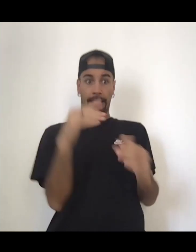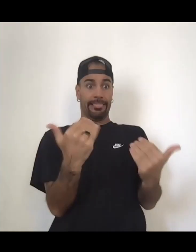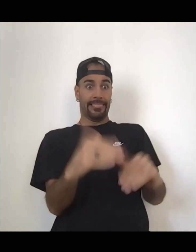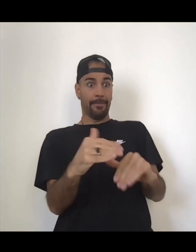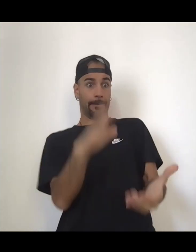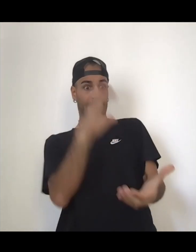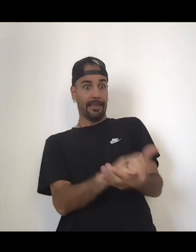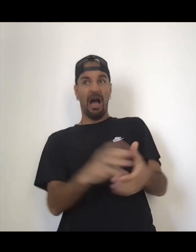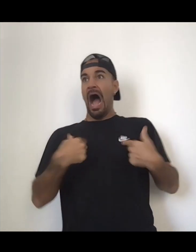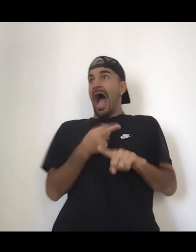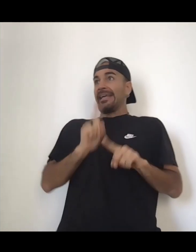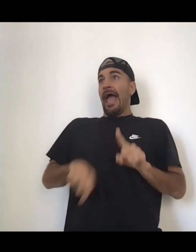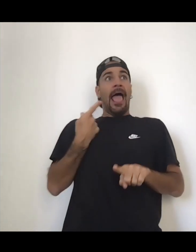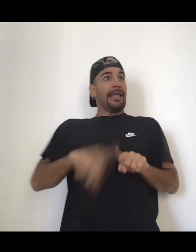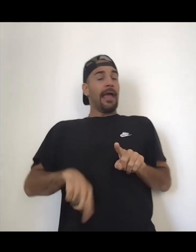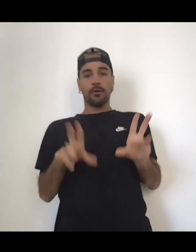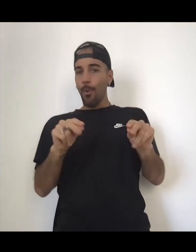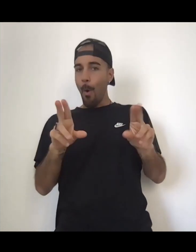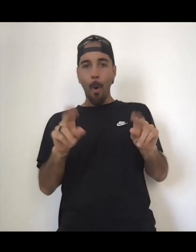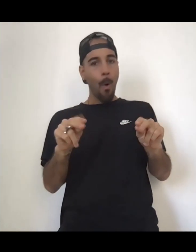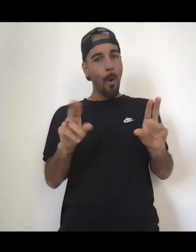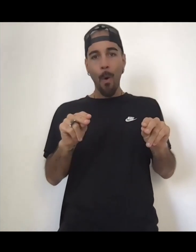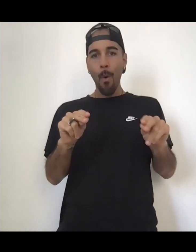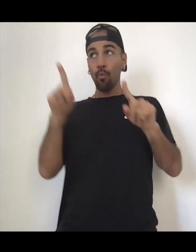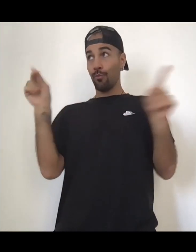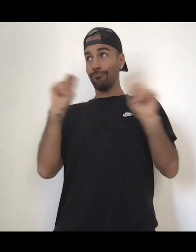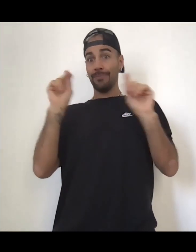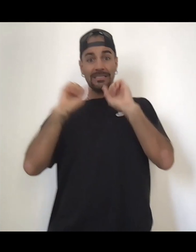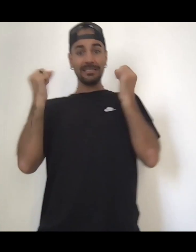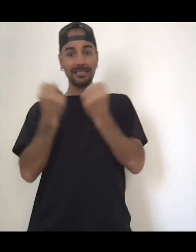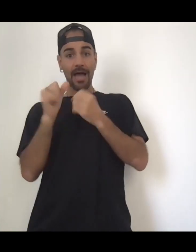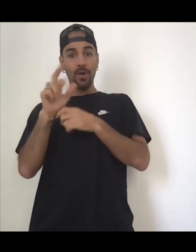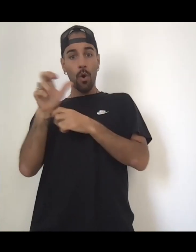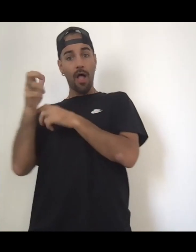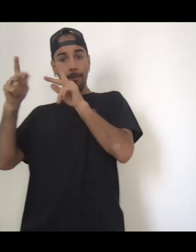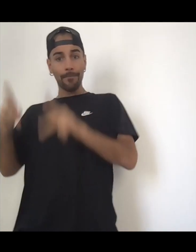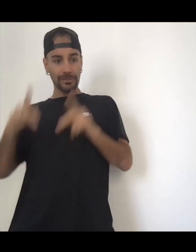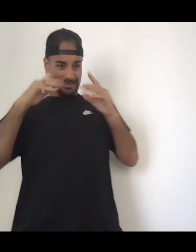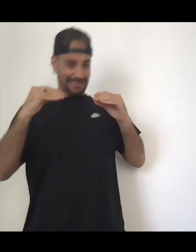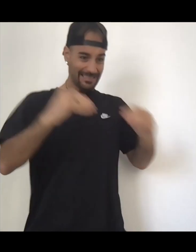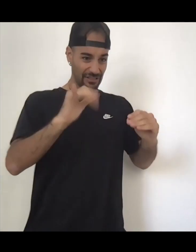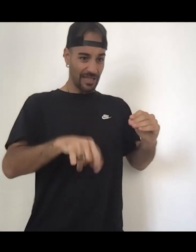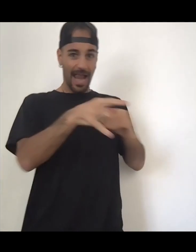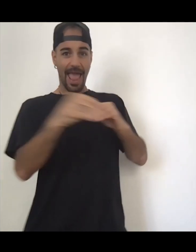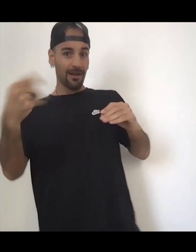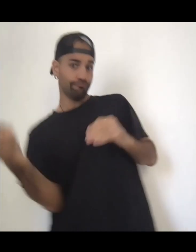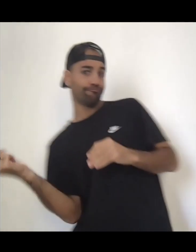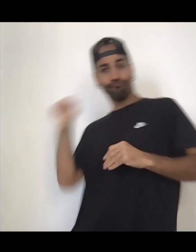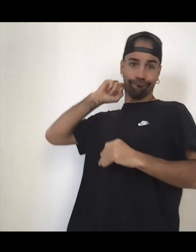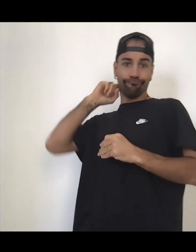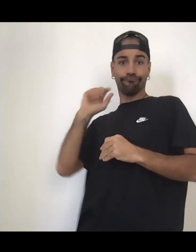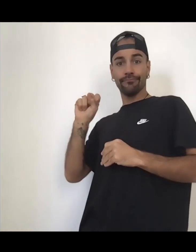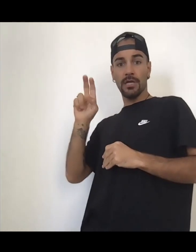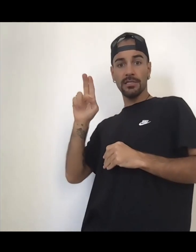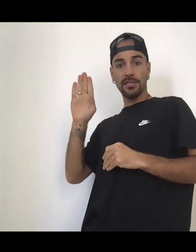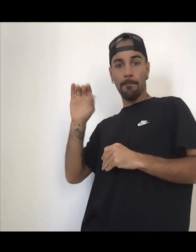even subconsciously or consciously, but like that is just living in this program deep in your subconscious mind which is also Scorpio energy. Scorpio is ruled